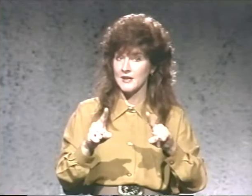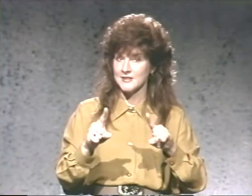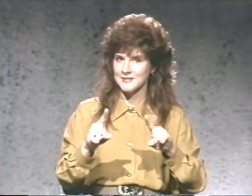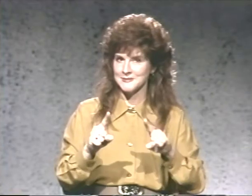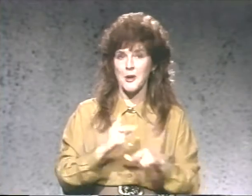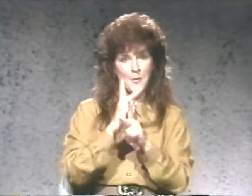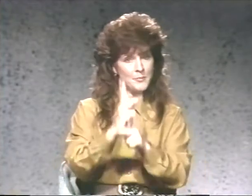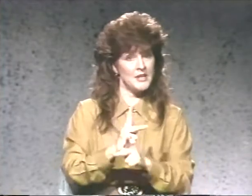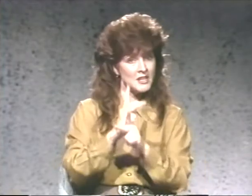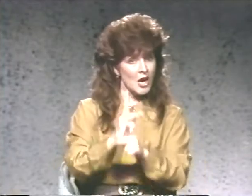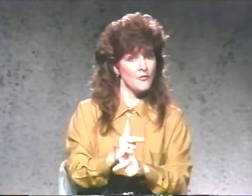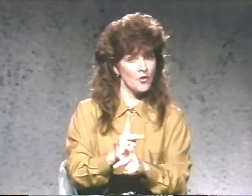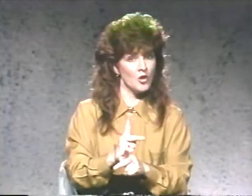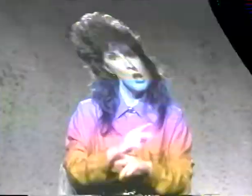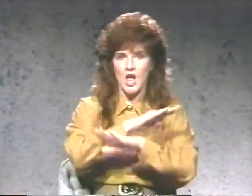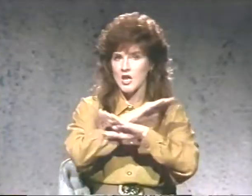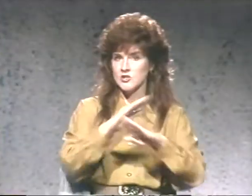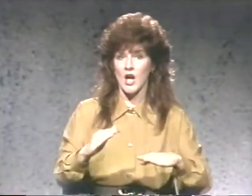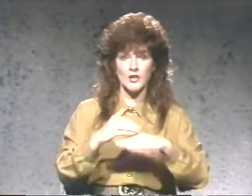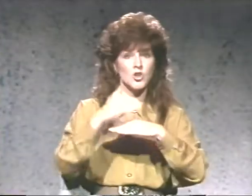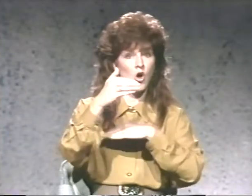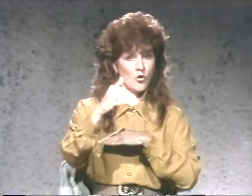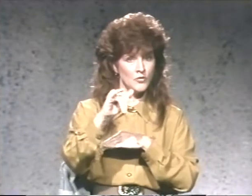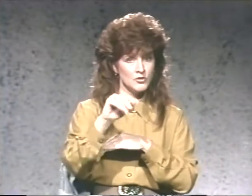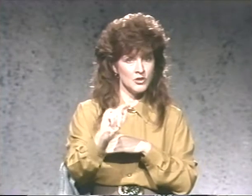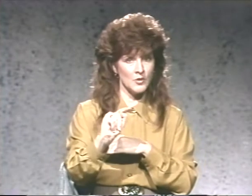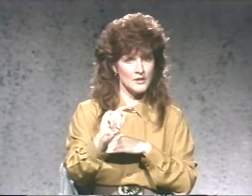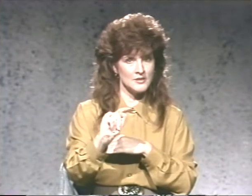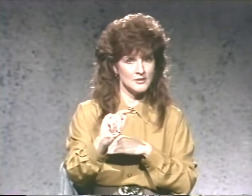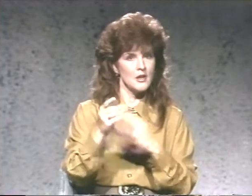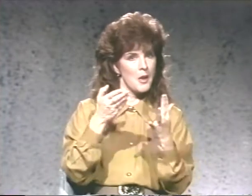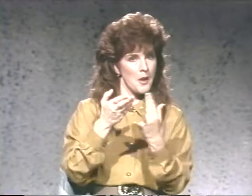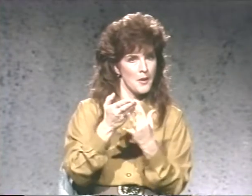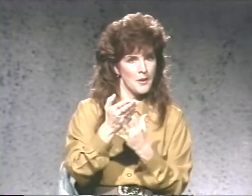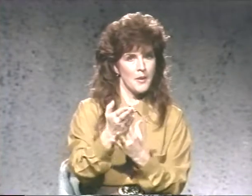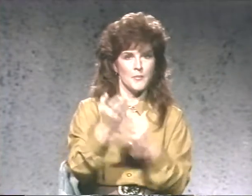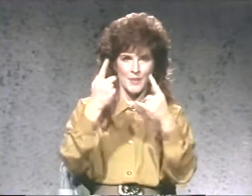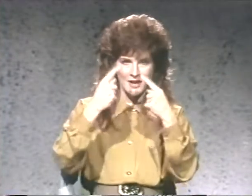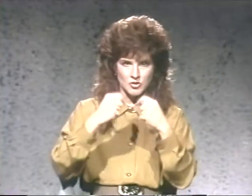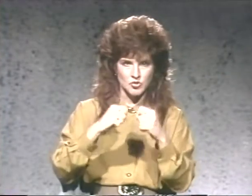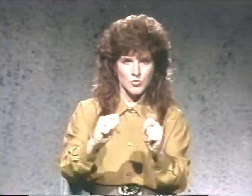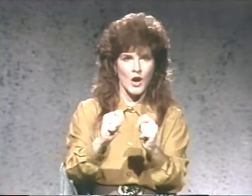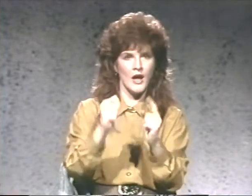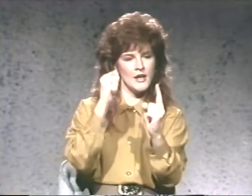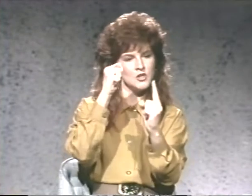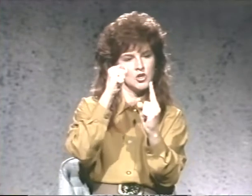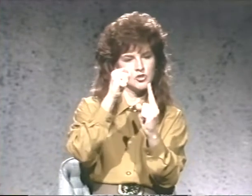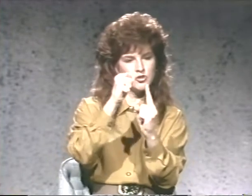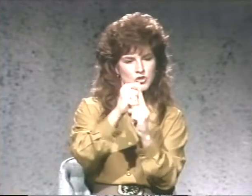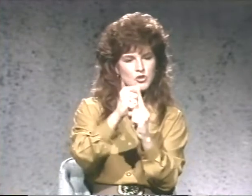be careful not to overdo it by trying to